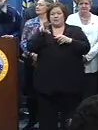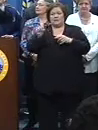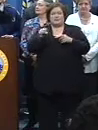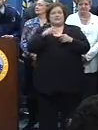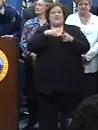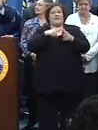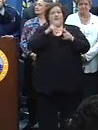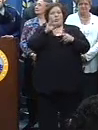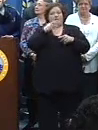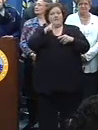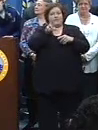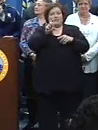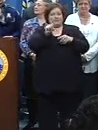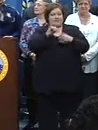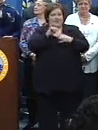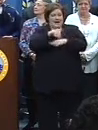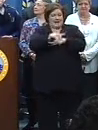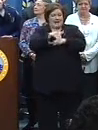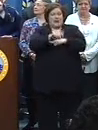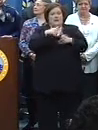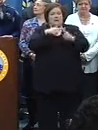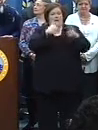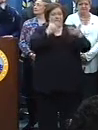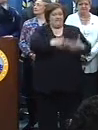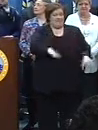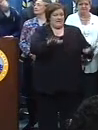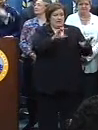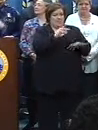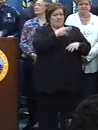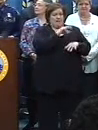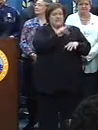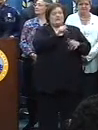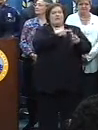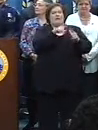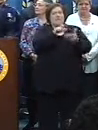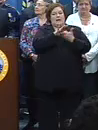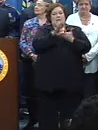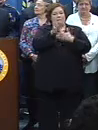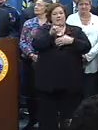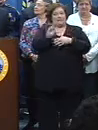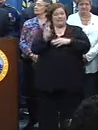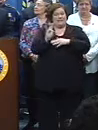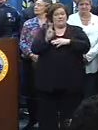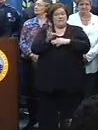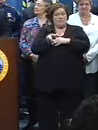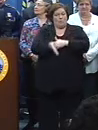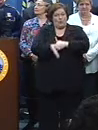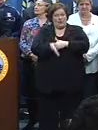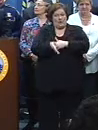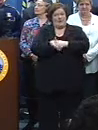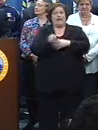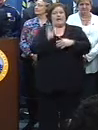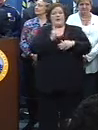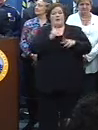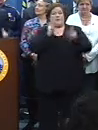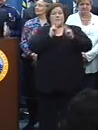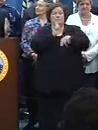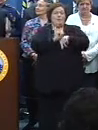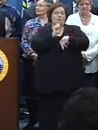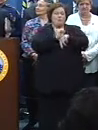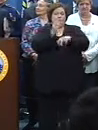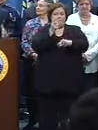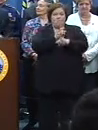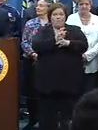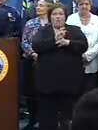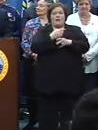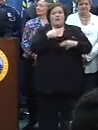we had Orpheus that night, and then when Orpheus stopped, the streets had to be cleaned by 7 o'clock in the morning. And our folks worked around the clock, and I